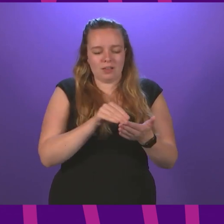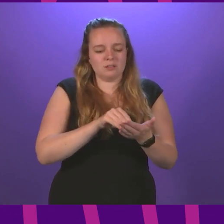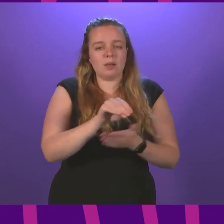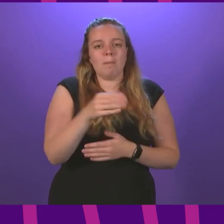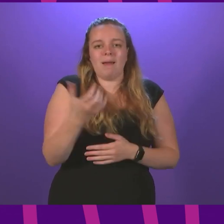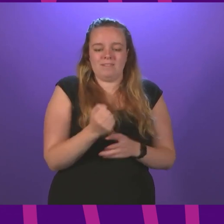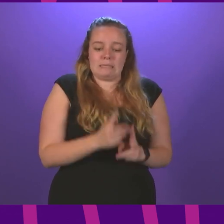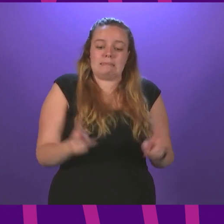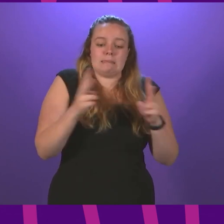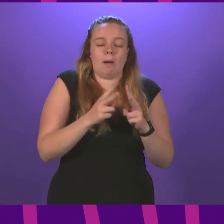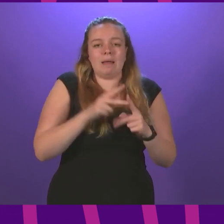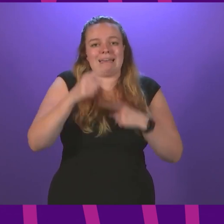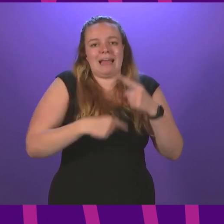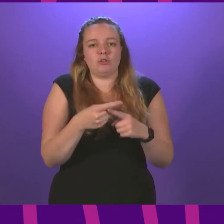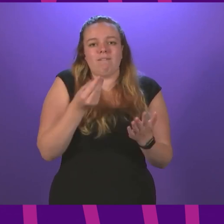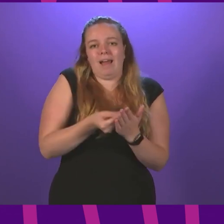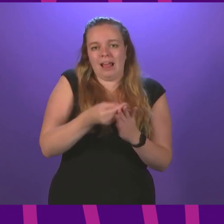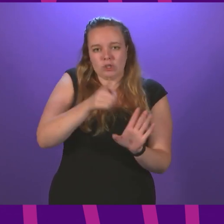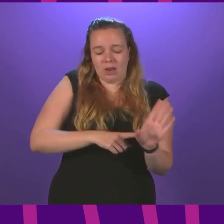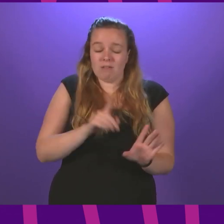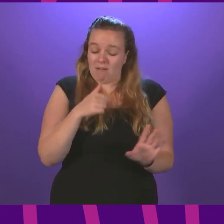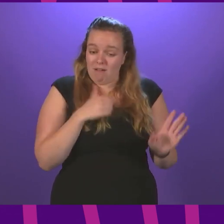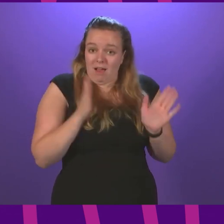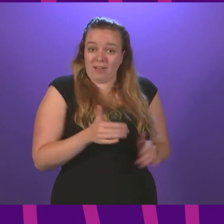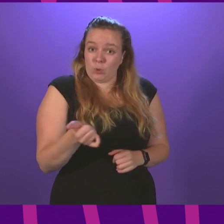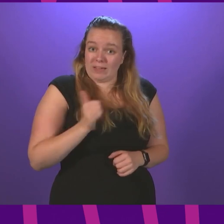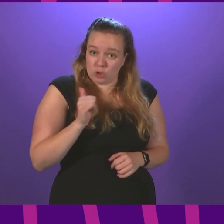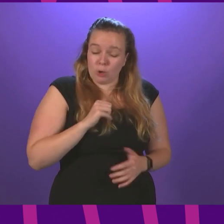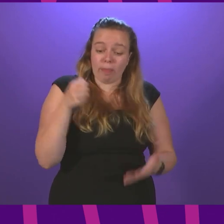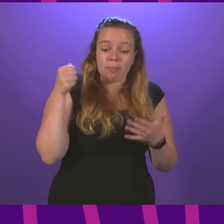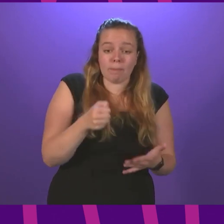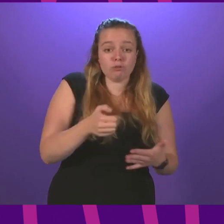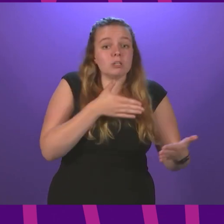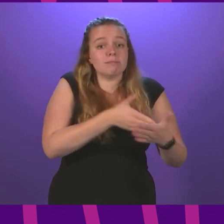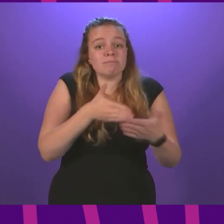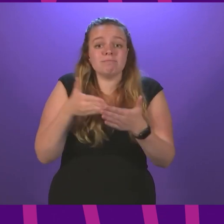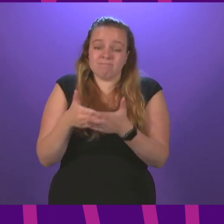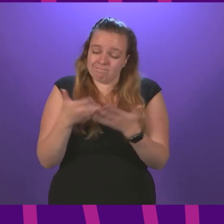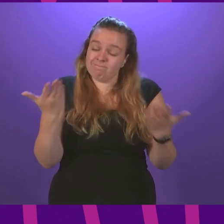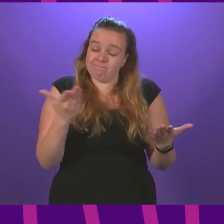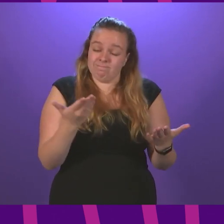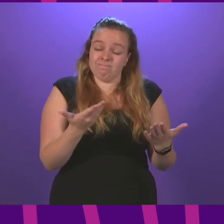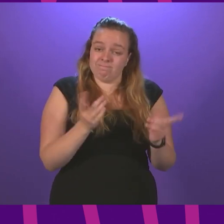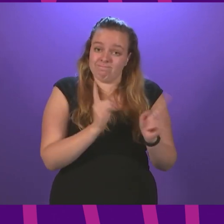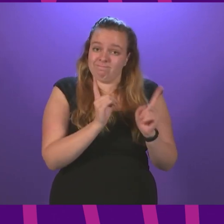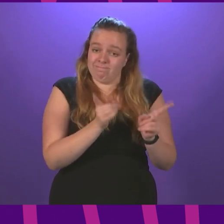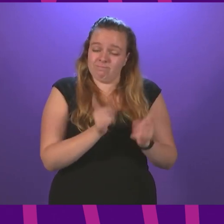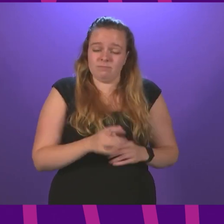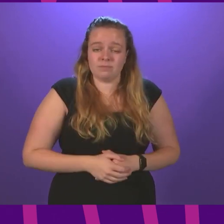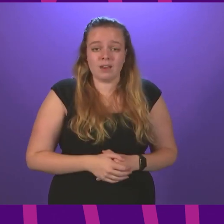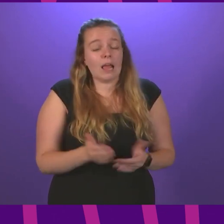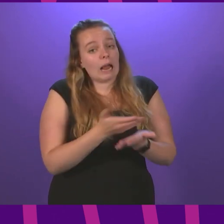in the next financial year. One has to assume, therefore, that the budgetary constraints had something to do with that, presiding officer.